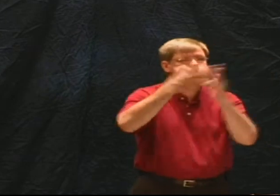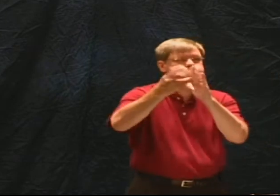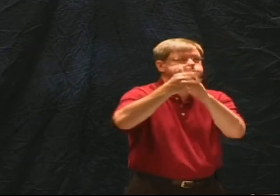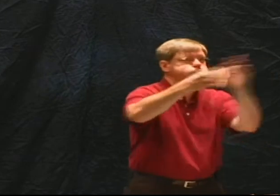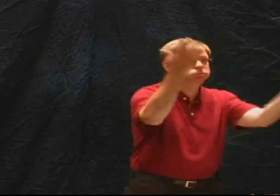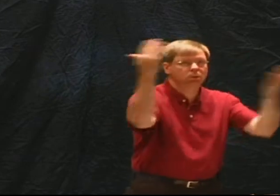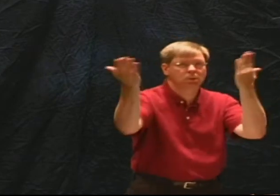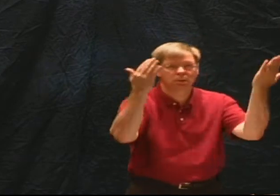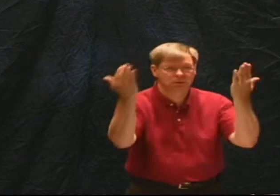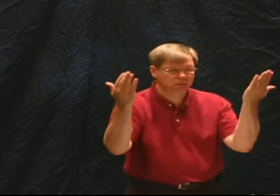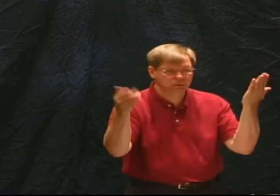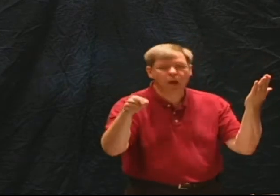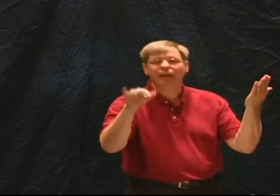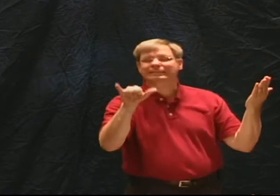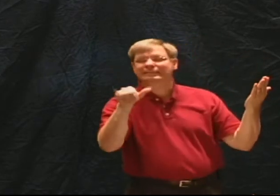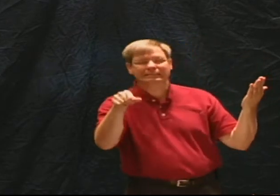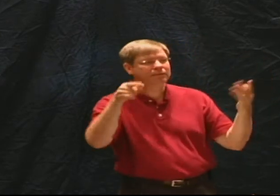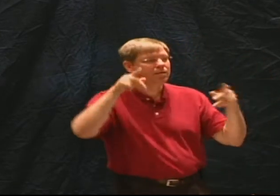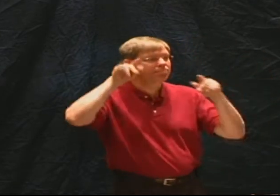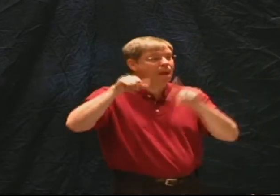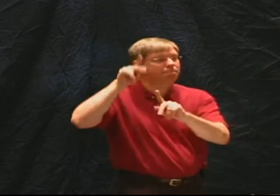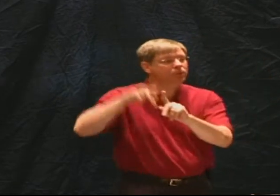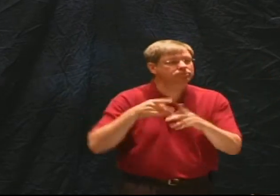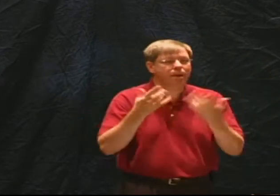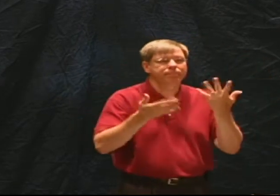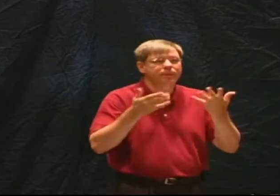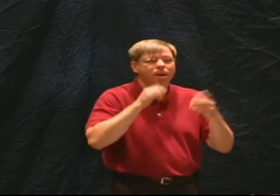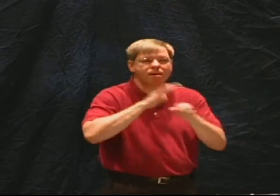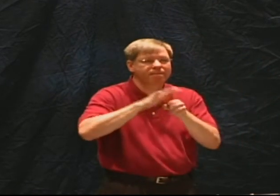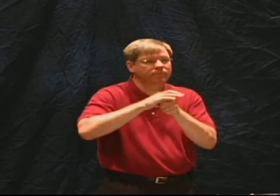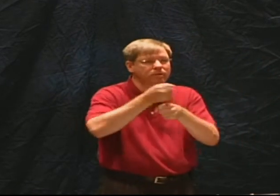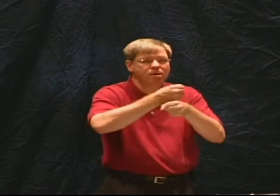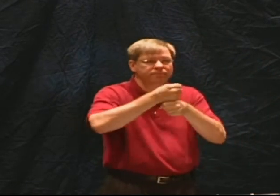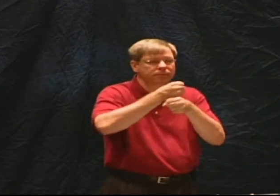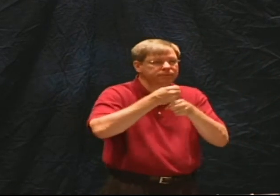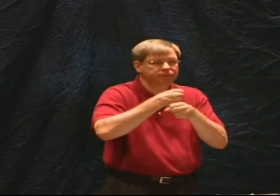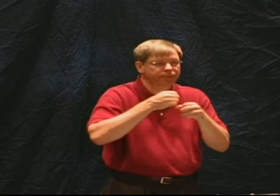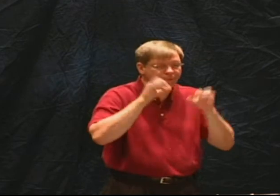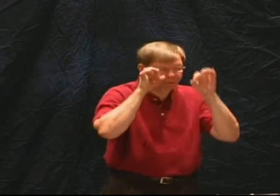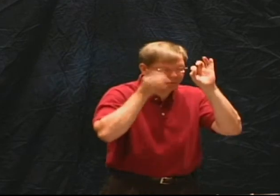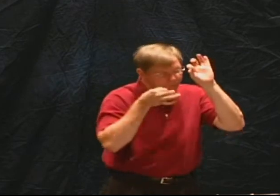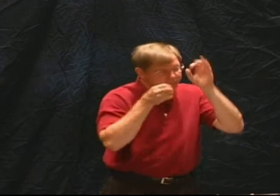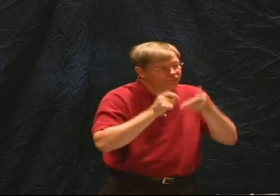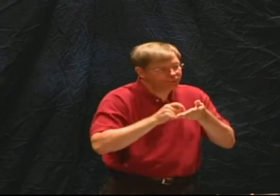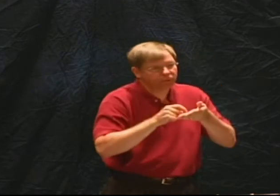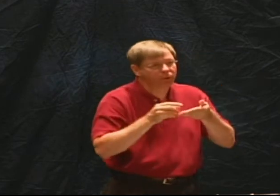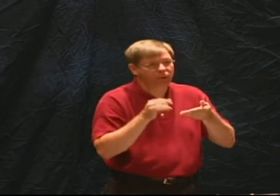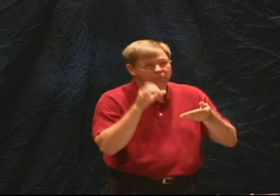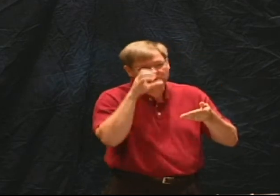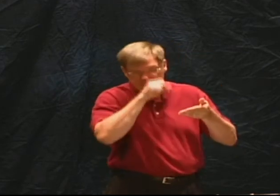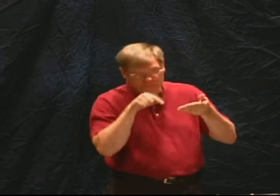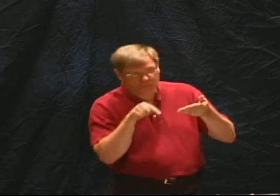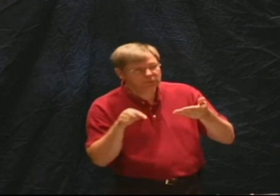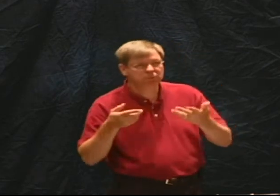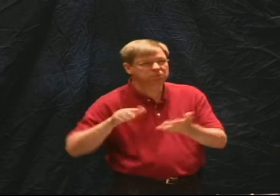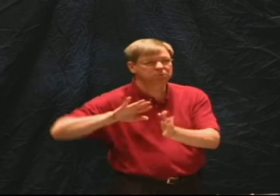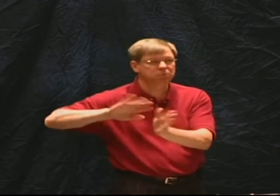Now there are copyist errors what if you had a copyist who just didn't have his morning coffee that day there are mistakes that are made